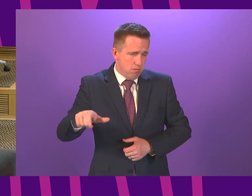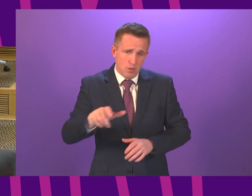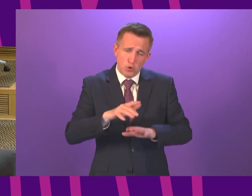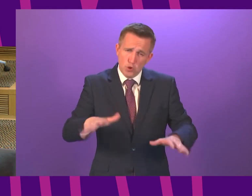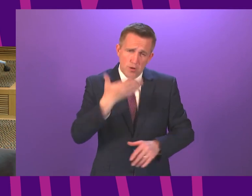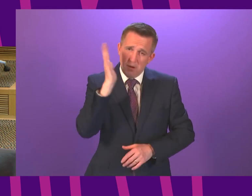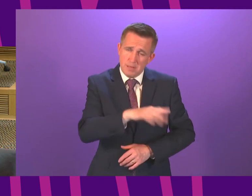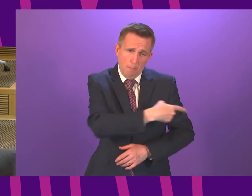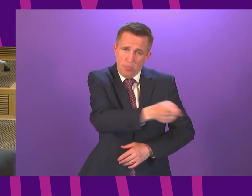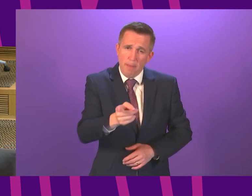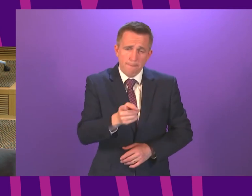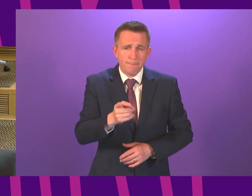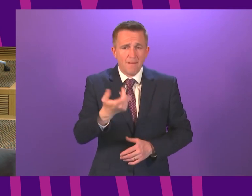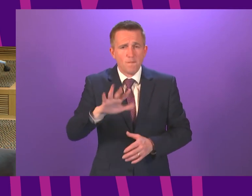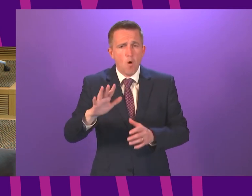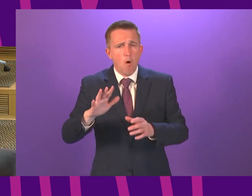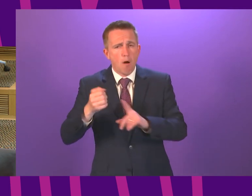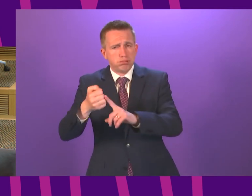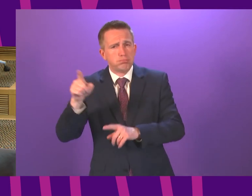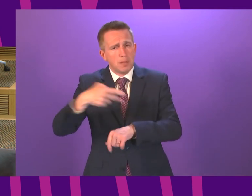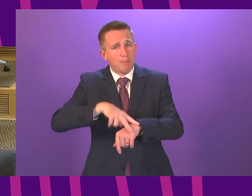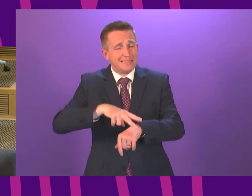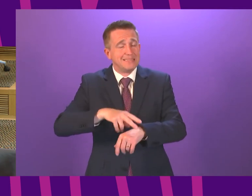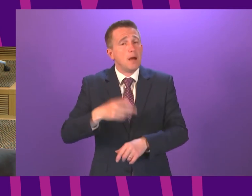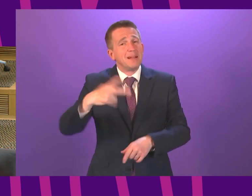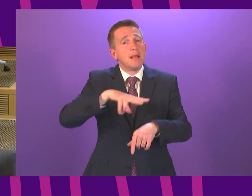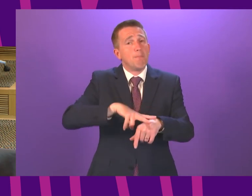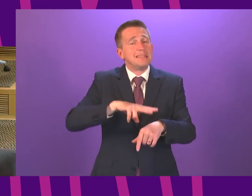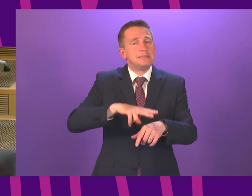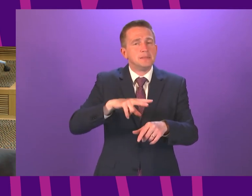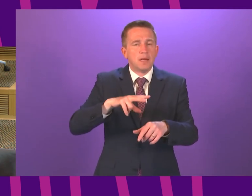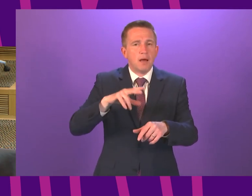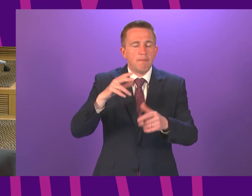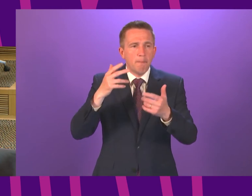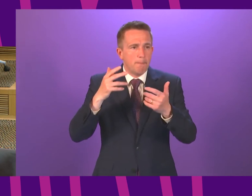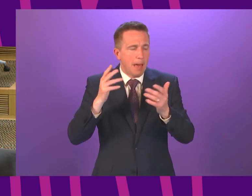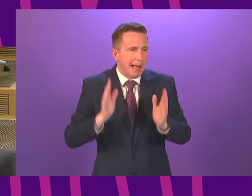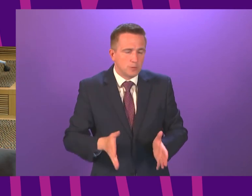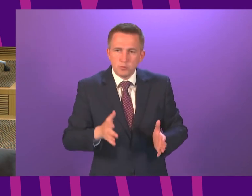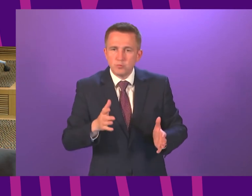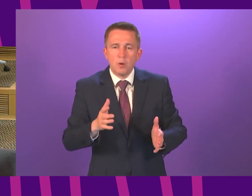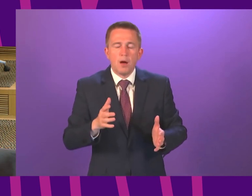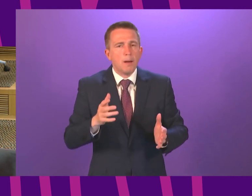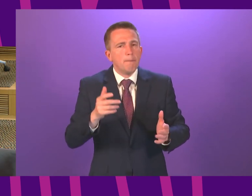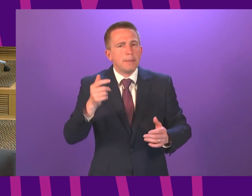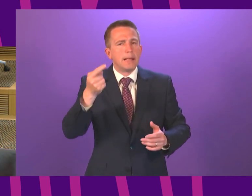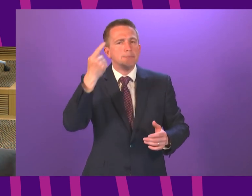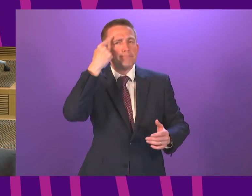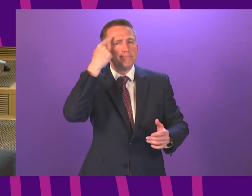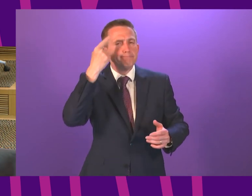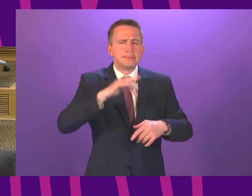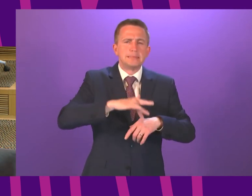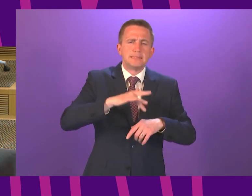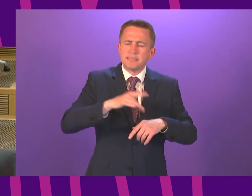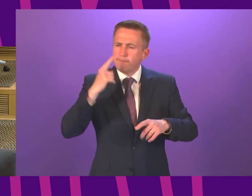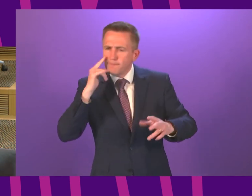This has been a really difficult time for the police having to police sensitively as they have done the regulations in